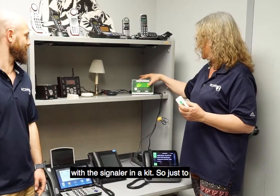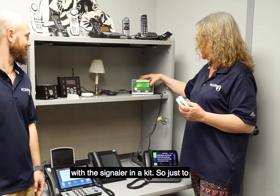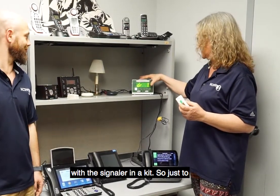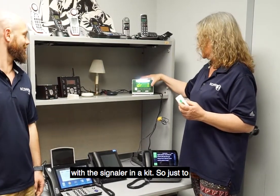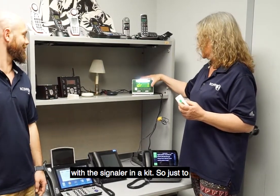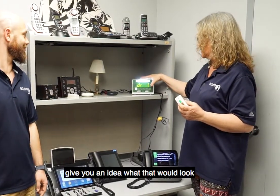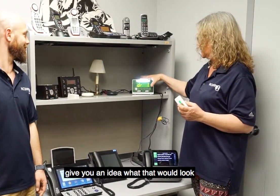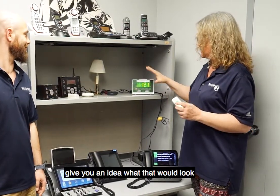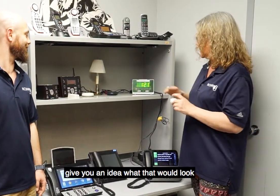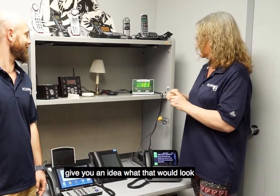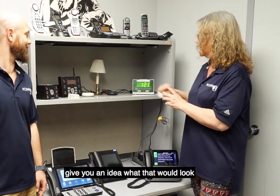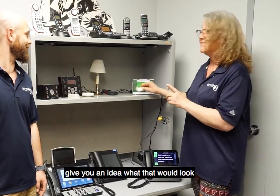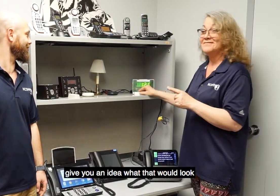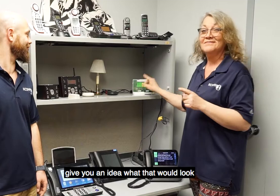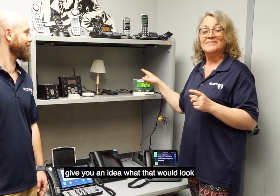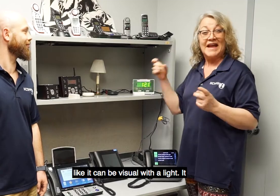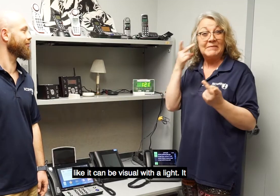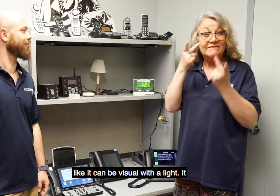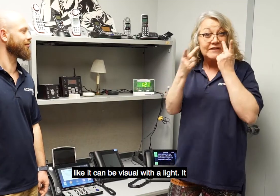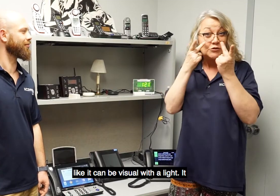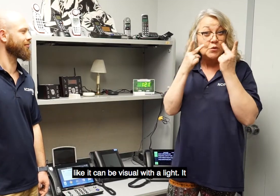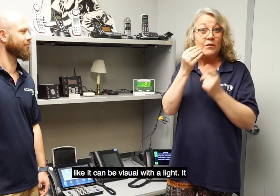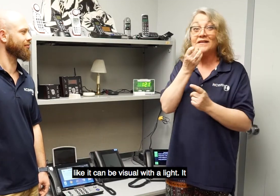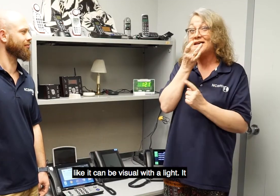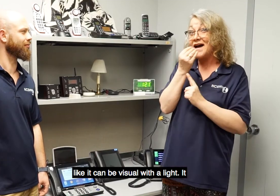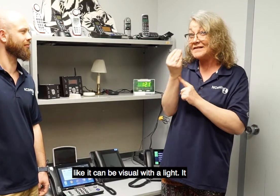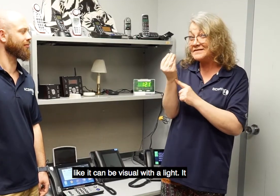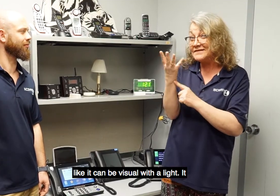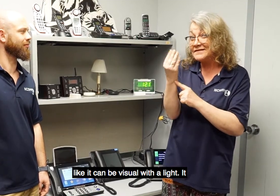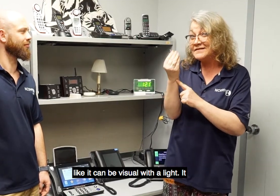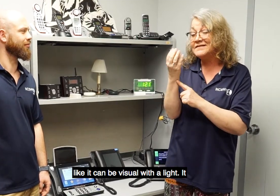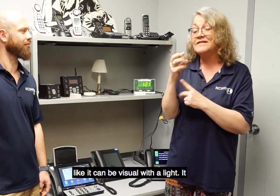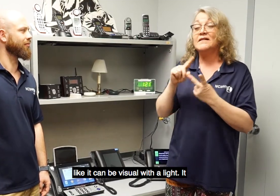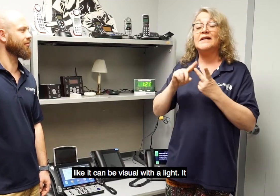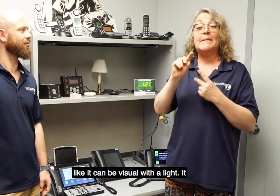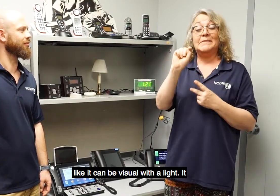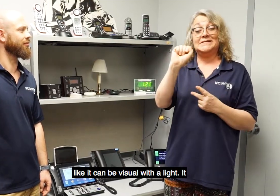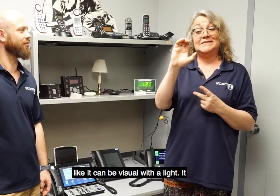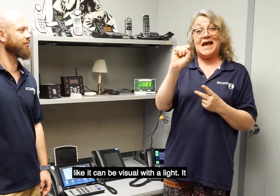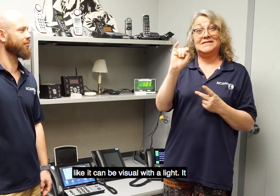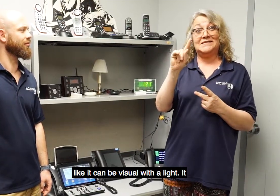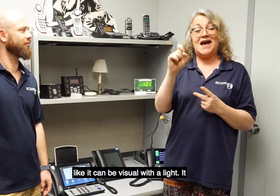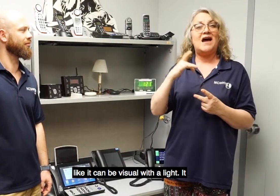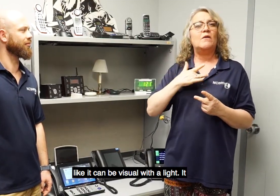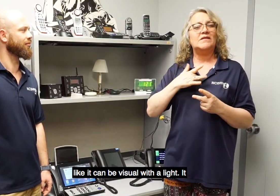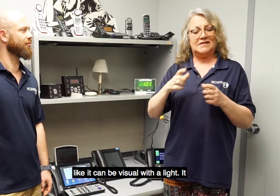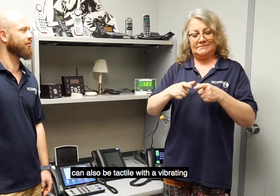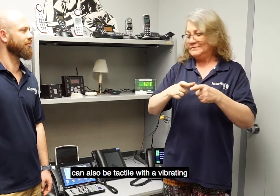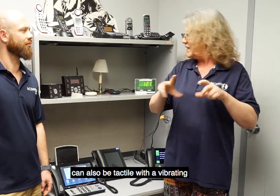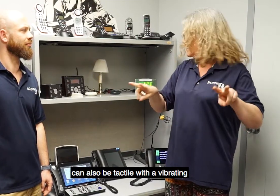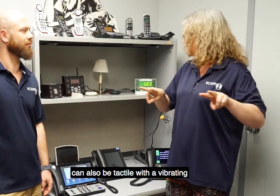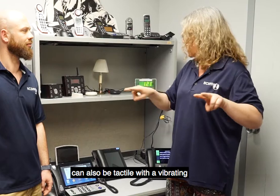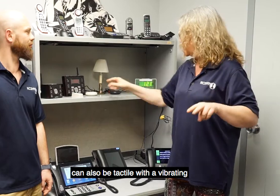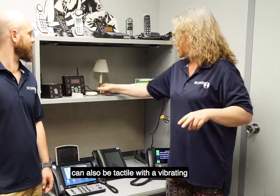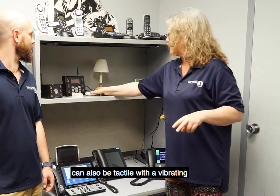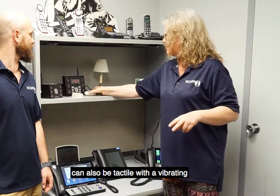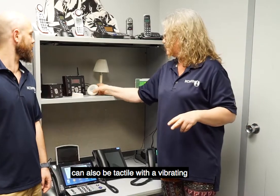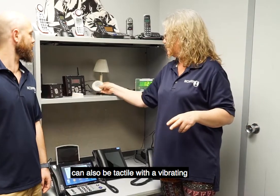give you an idea what that would look like. It can be visual with a light. It can also be tactile with a